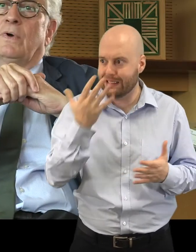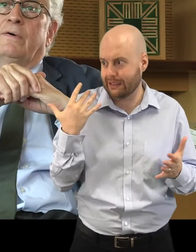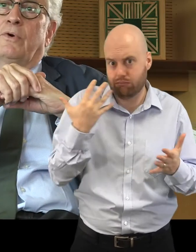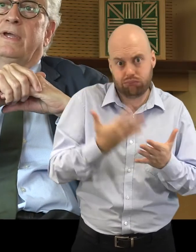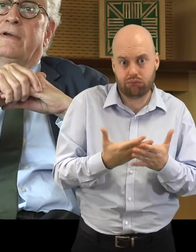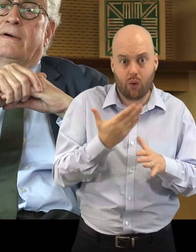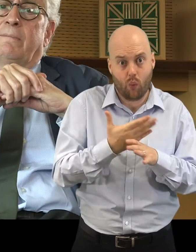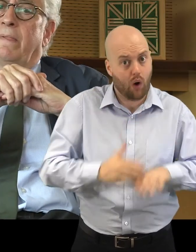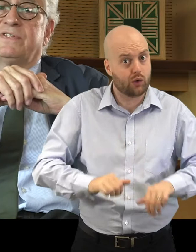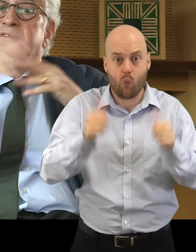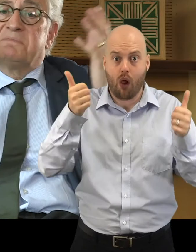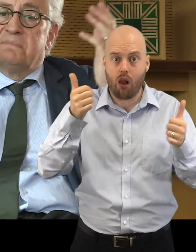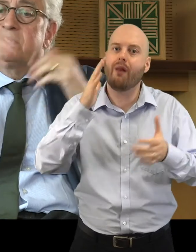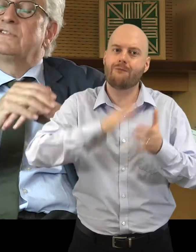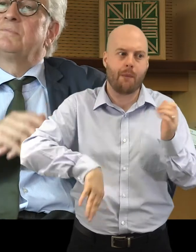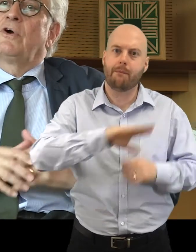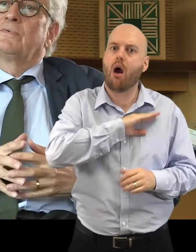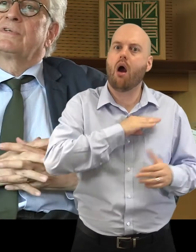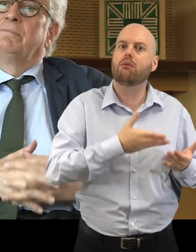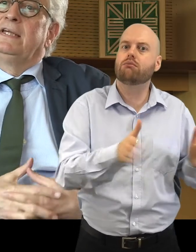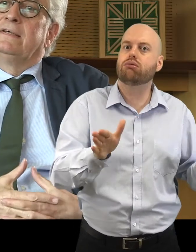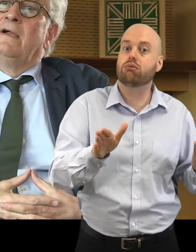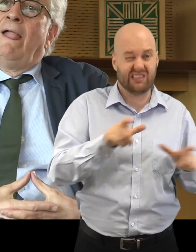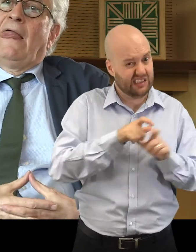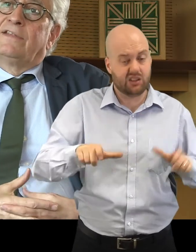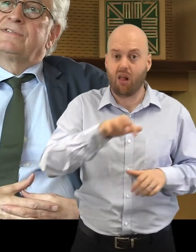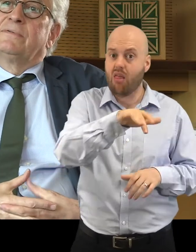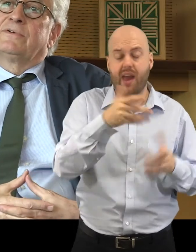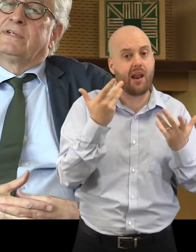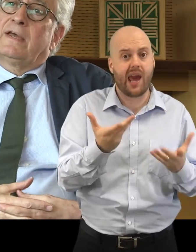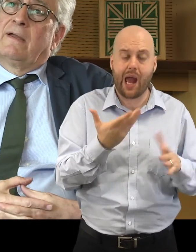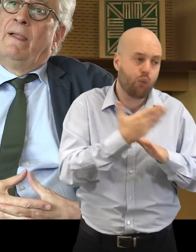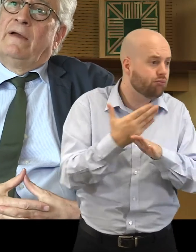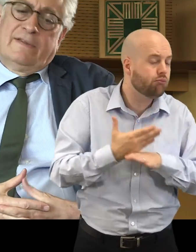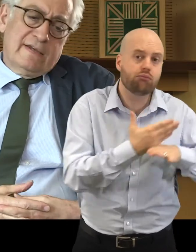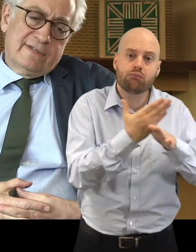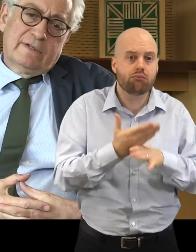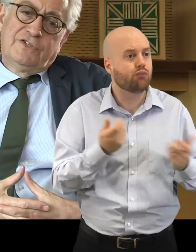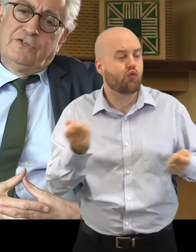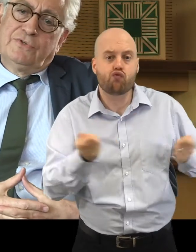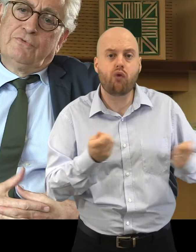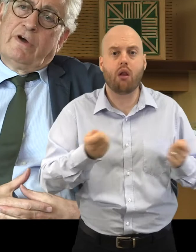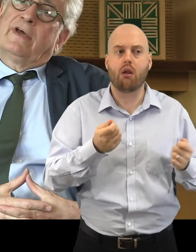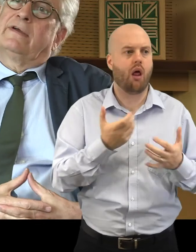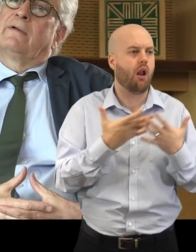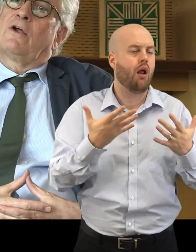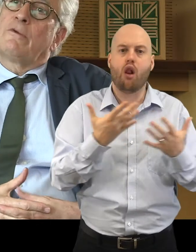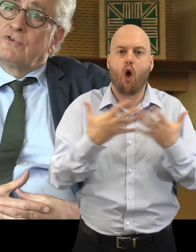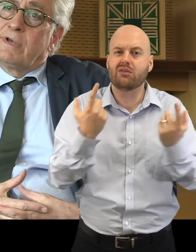working since the park was completed, and it's still there today. And they still continue to run a carpentry